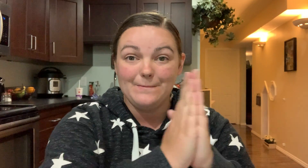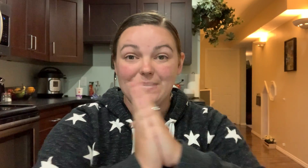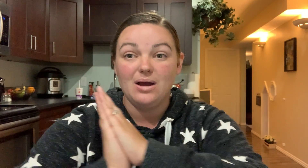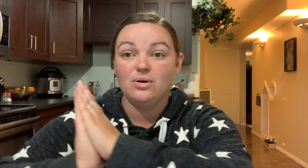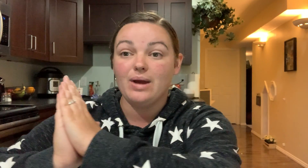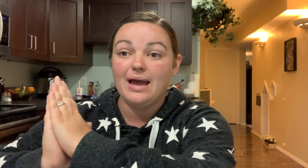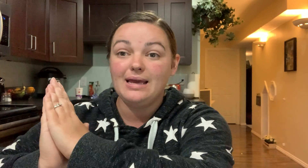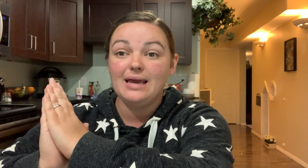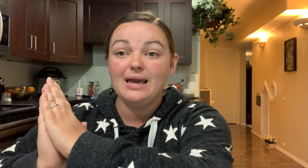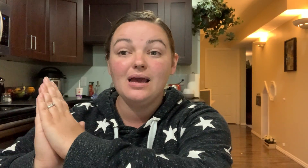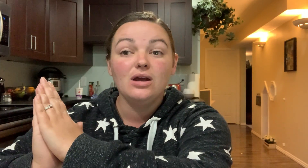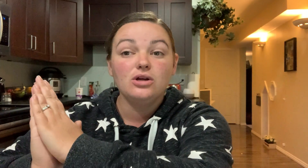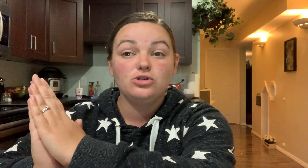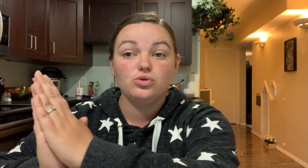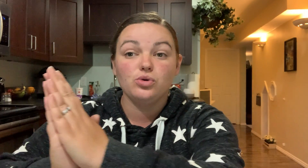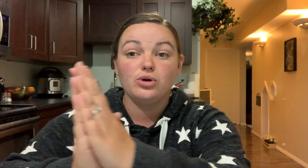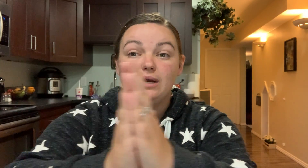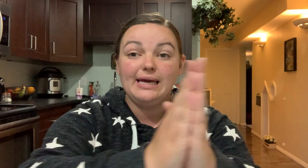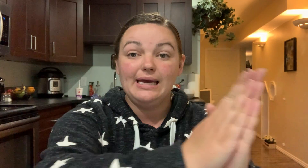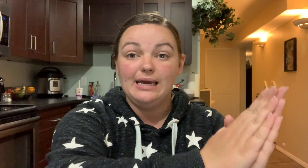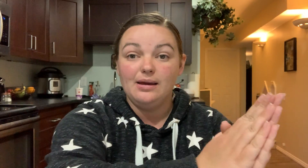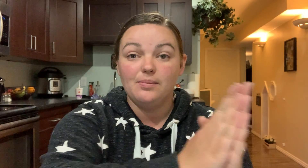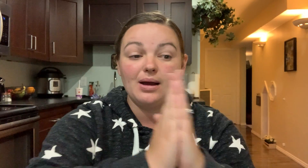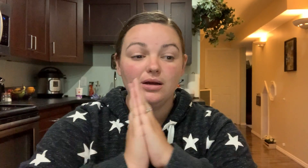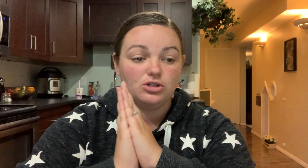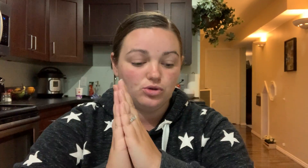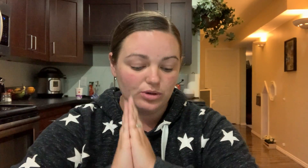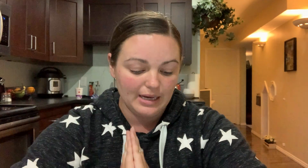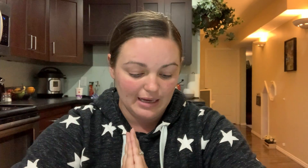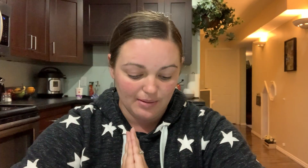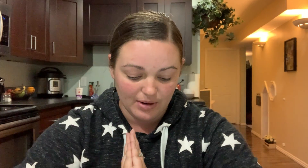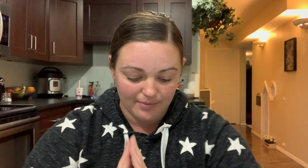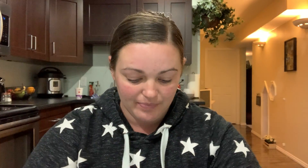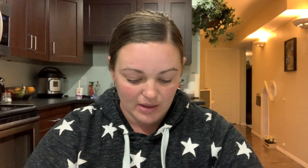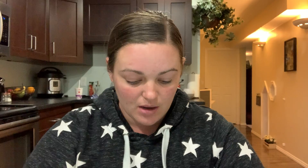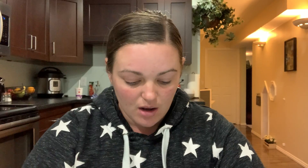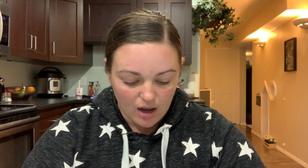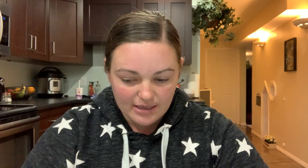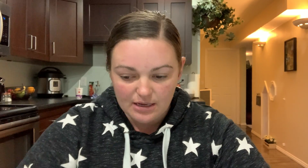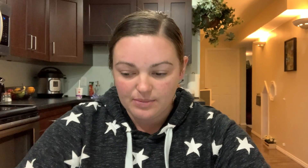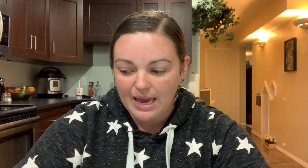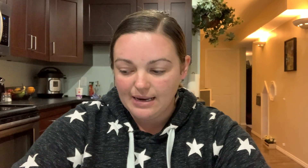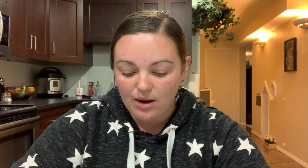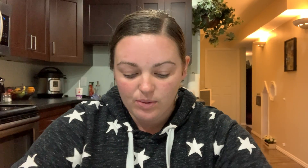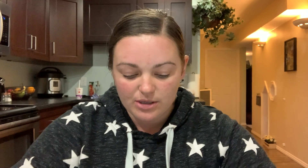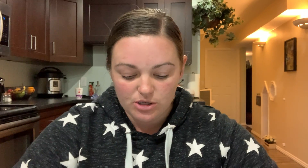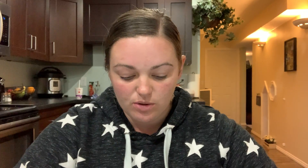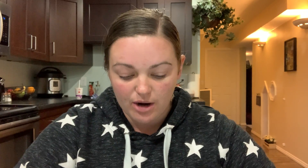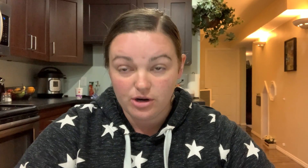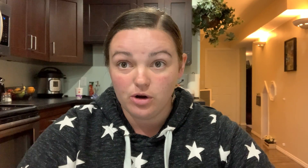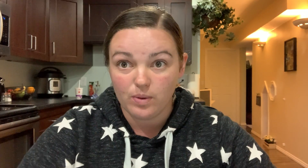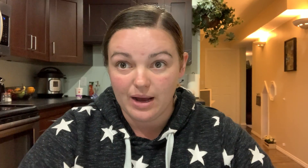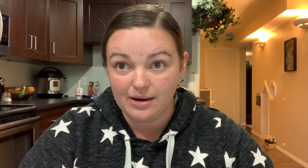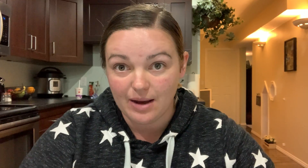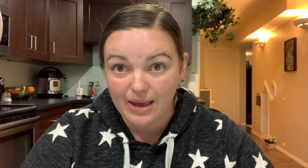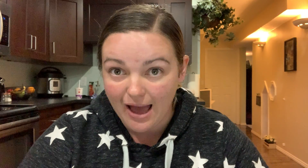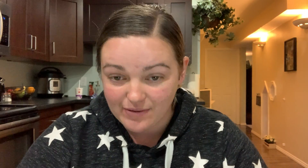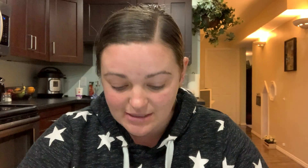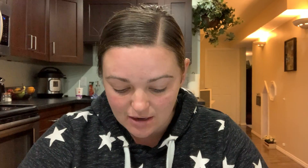ready dream dream awesome okay now we're to our new one that we haven't done